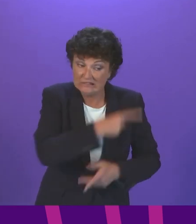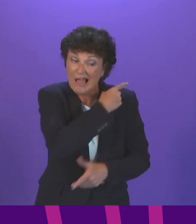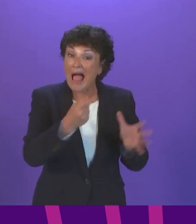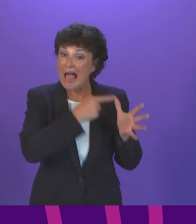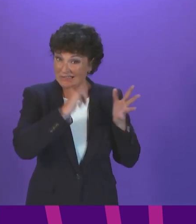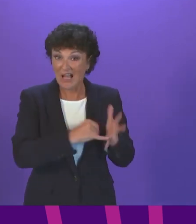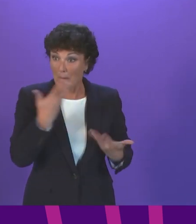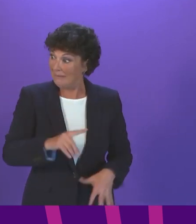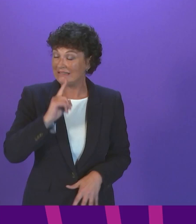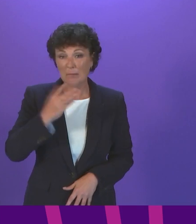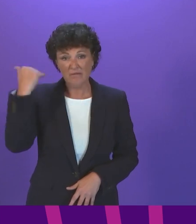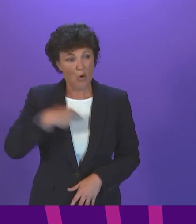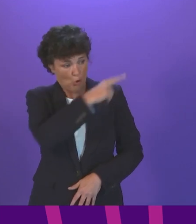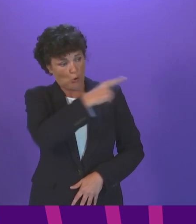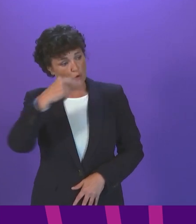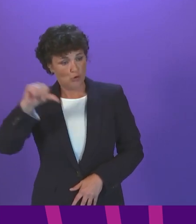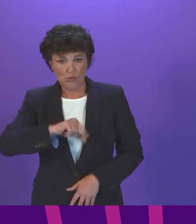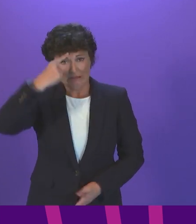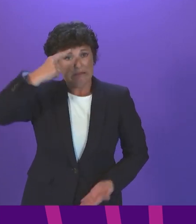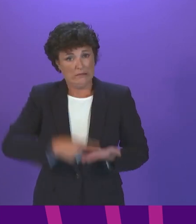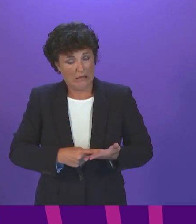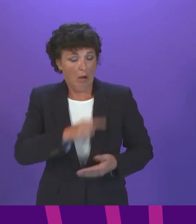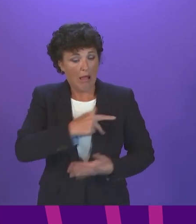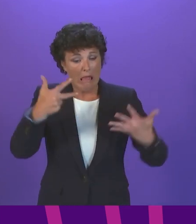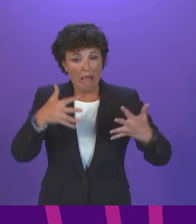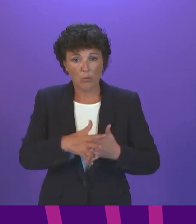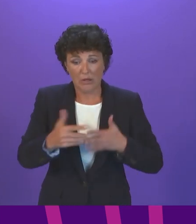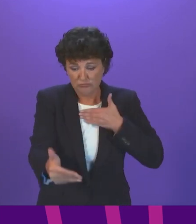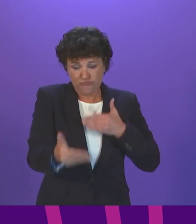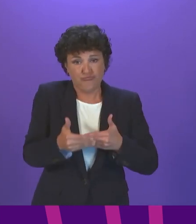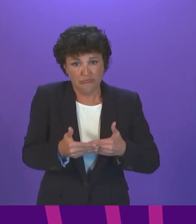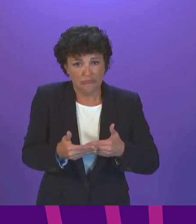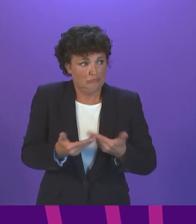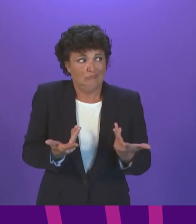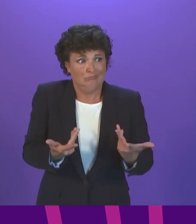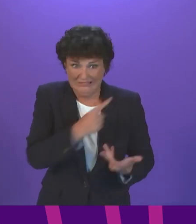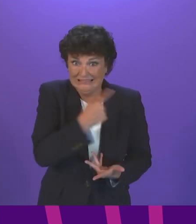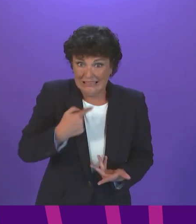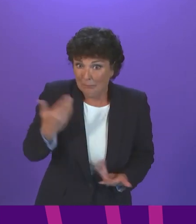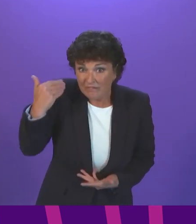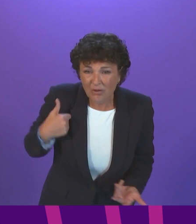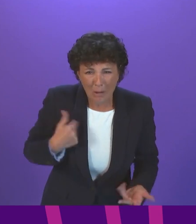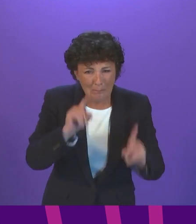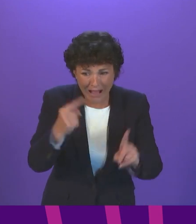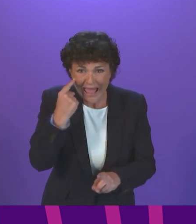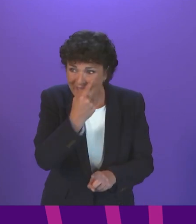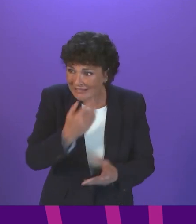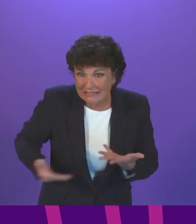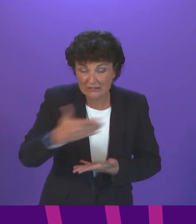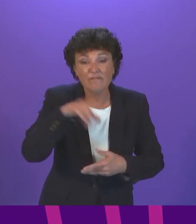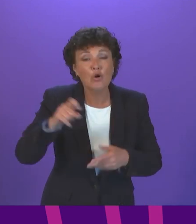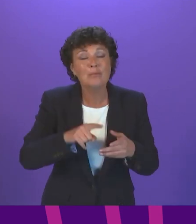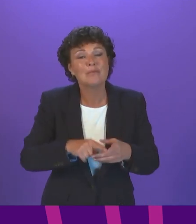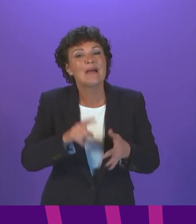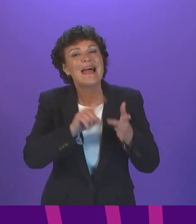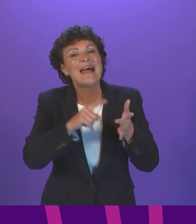unilaterally to decide to reduce the interval between doses, in spite of the fact that we see evidence from Israel, for